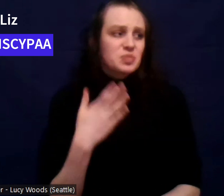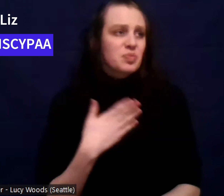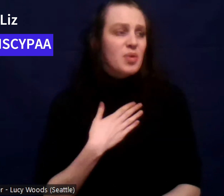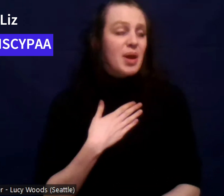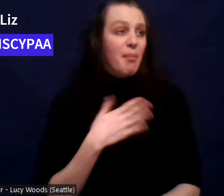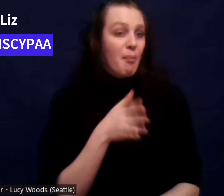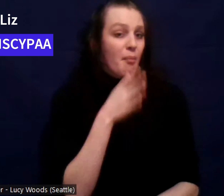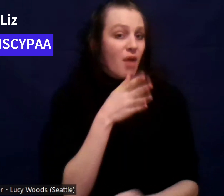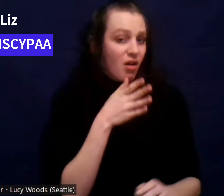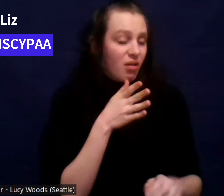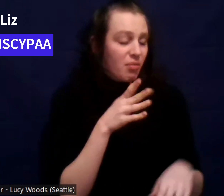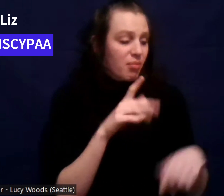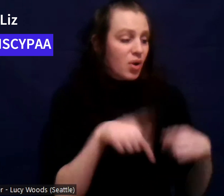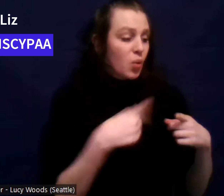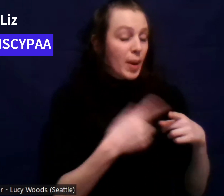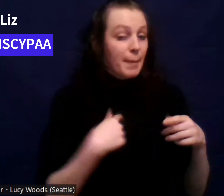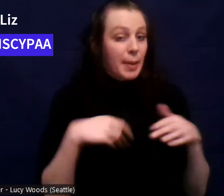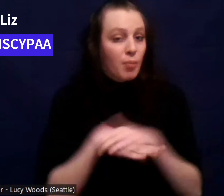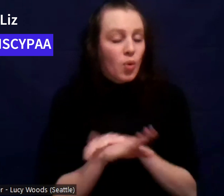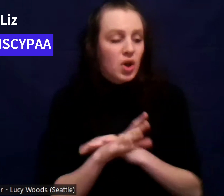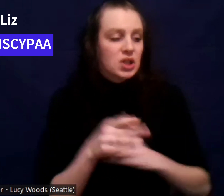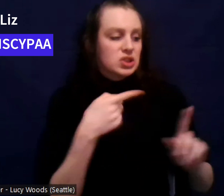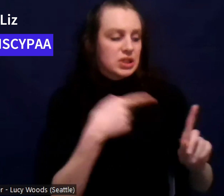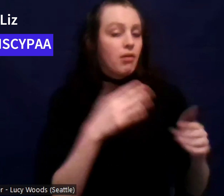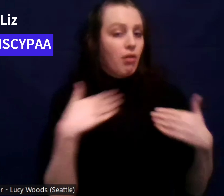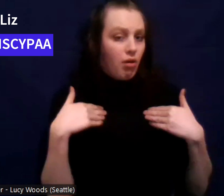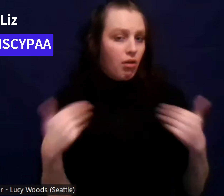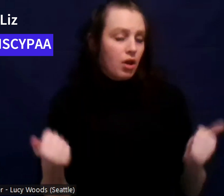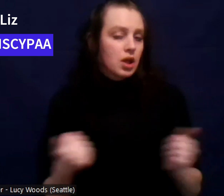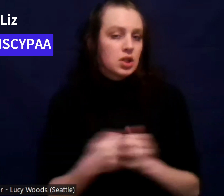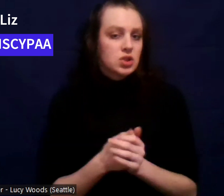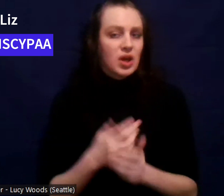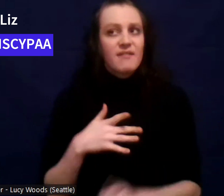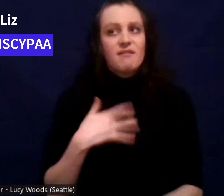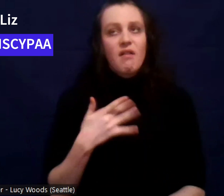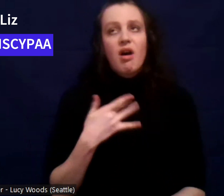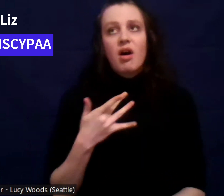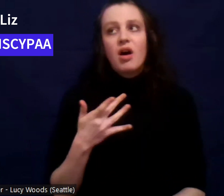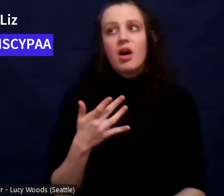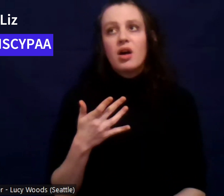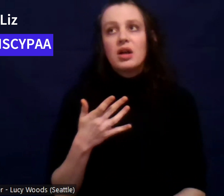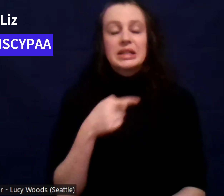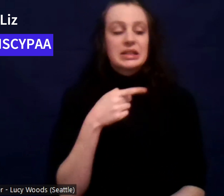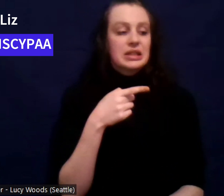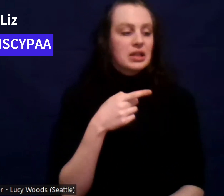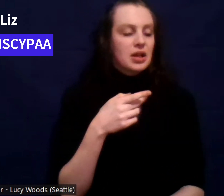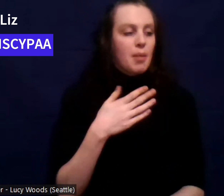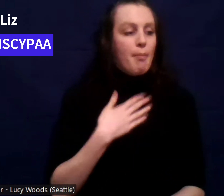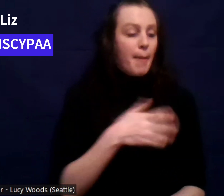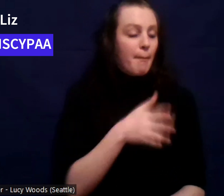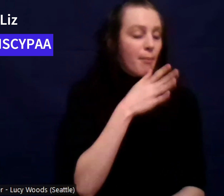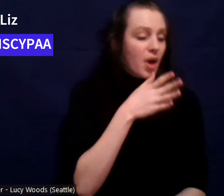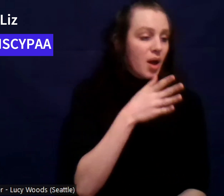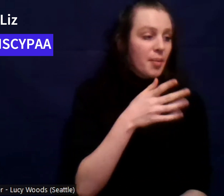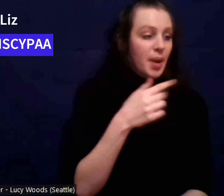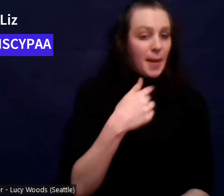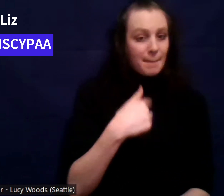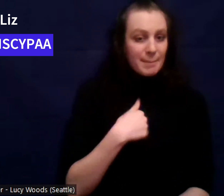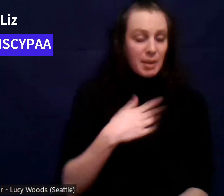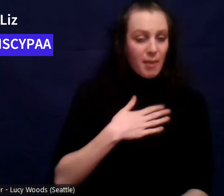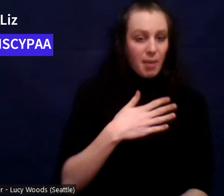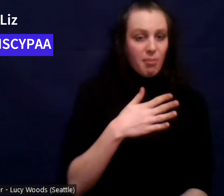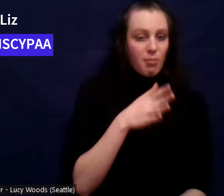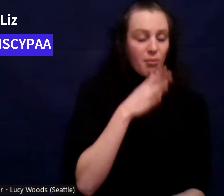this is my daughter and, and my sister is my dad's daughter. So there was like this divide and like, she didn't want me